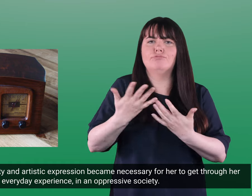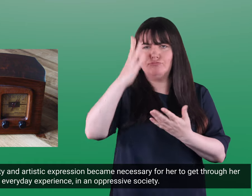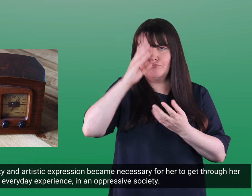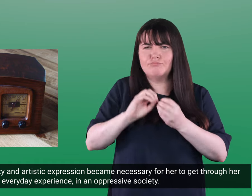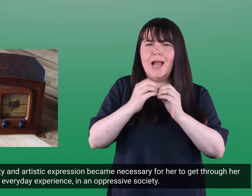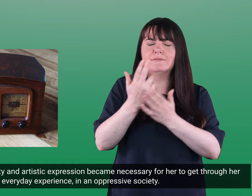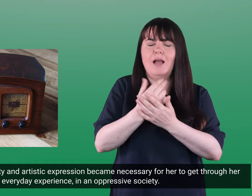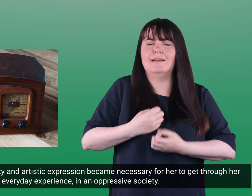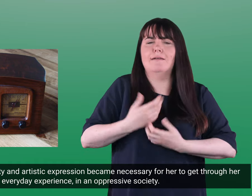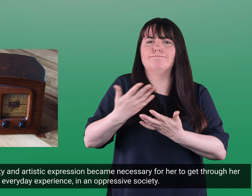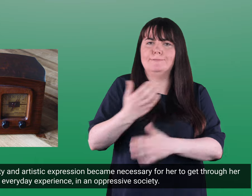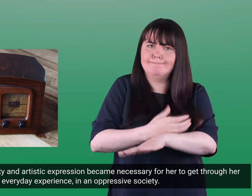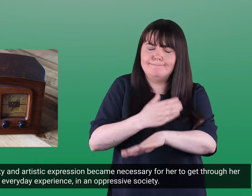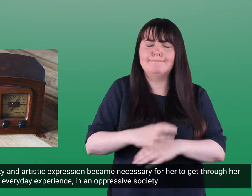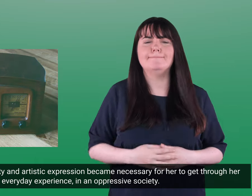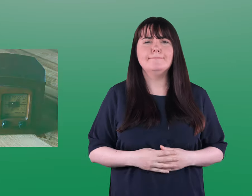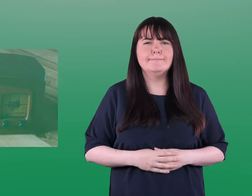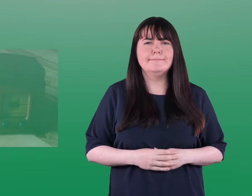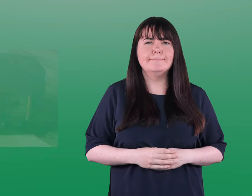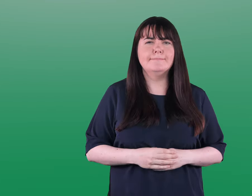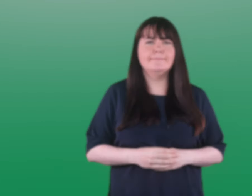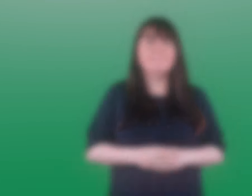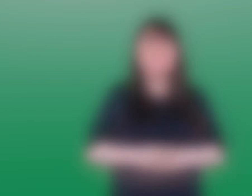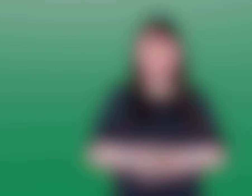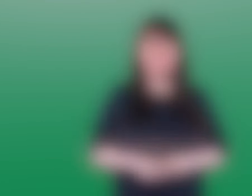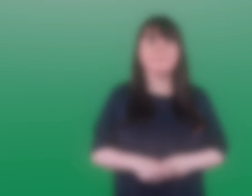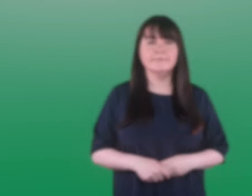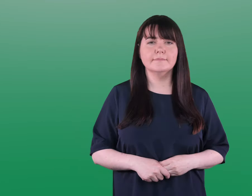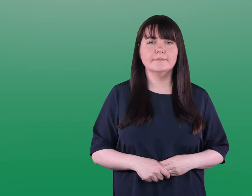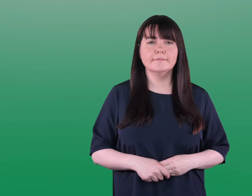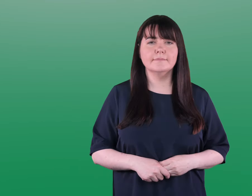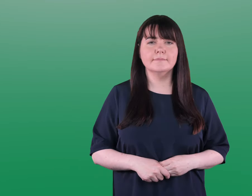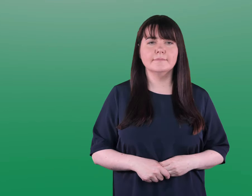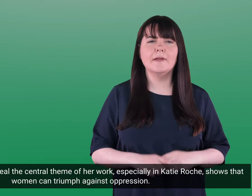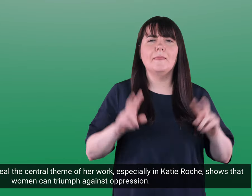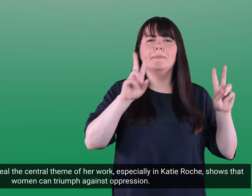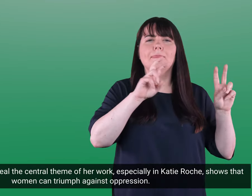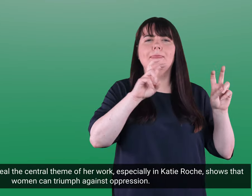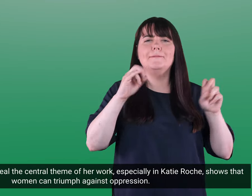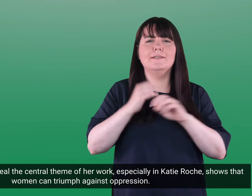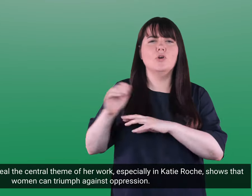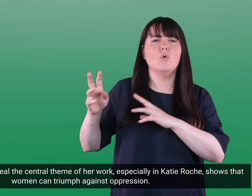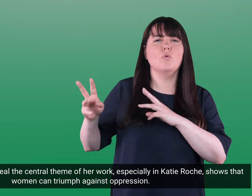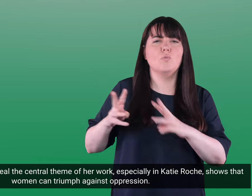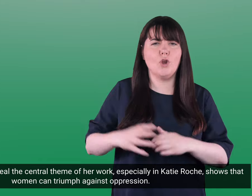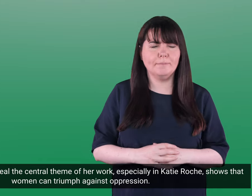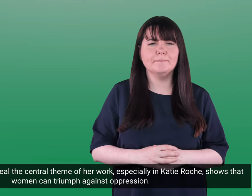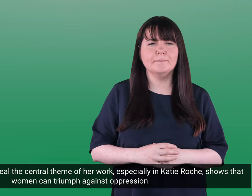expression became necessary for her to get through her everyday experience in an oppressive society. Theresa Devey's play reveals the